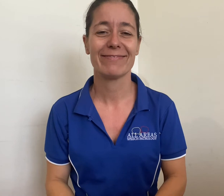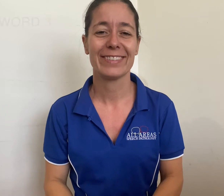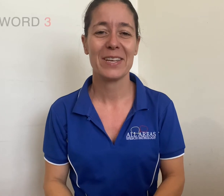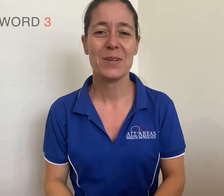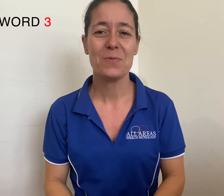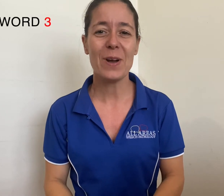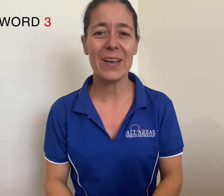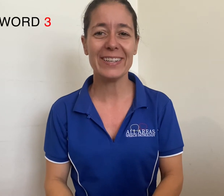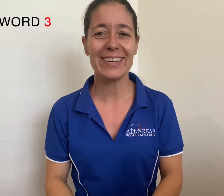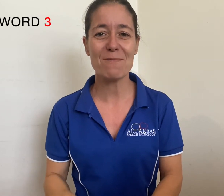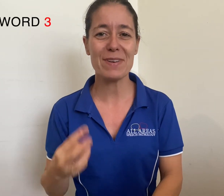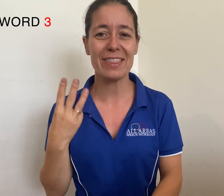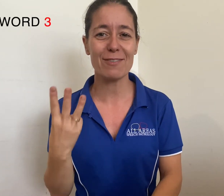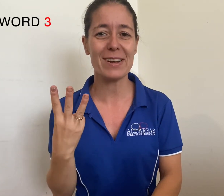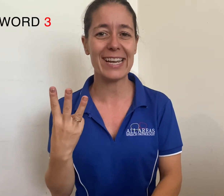word number three.